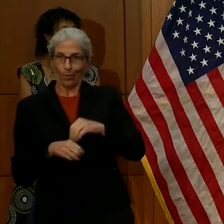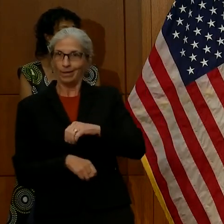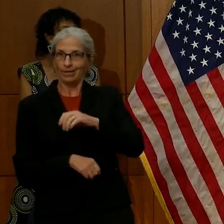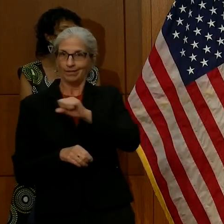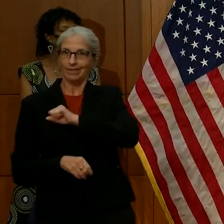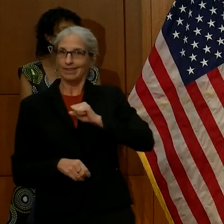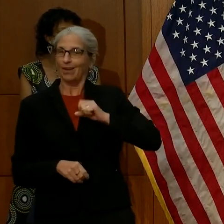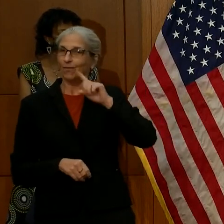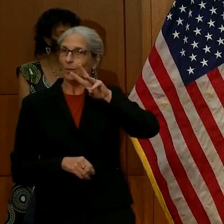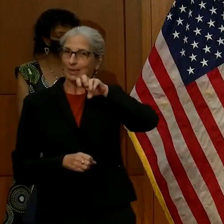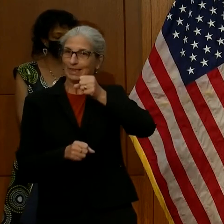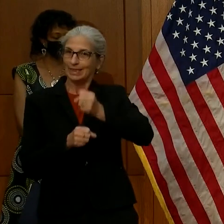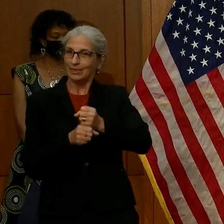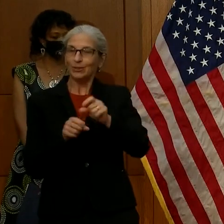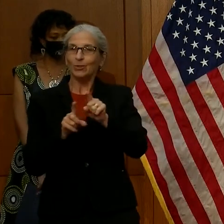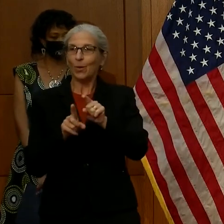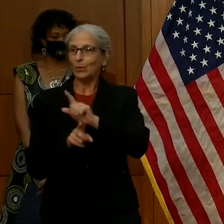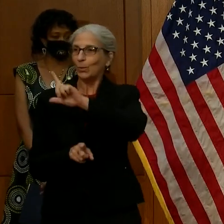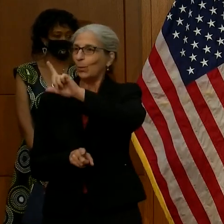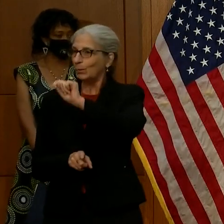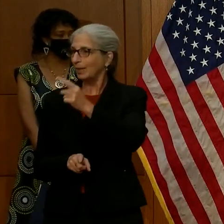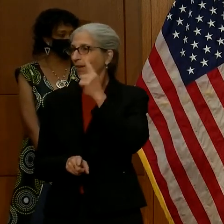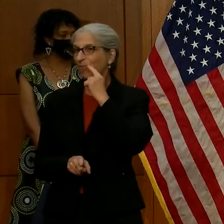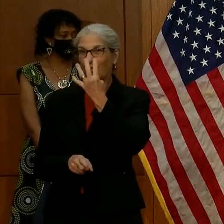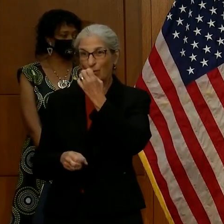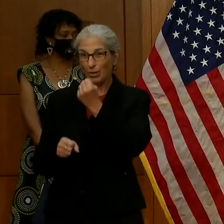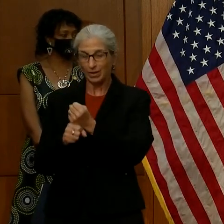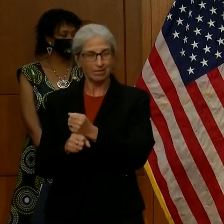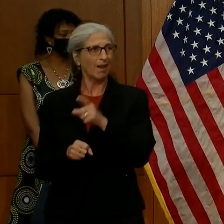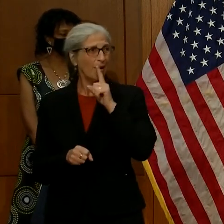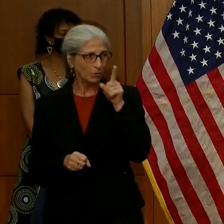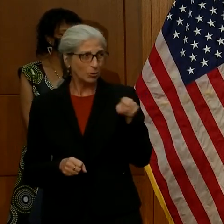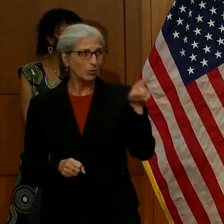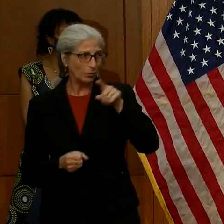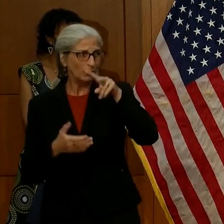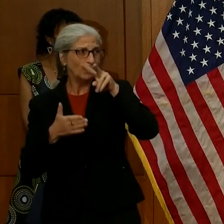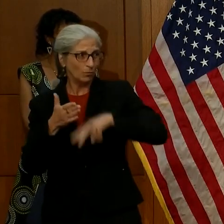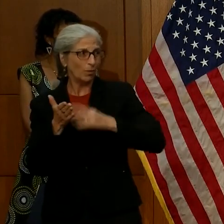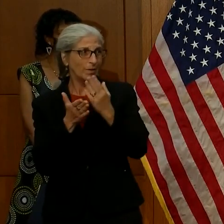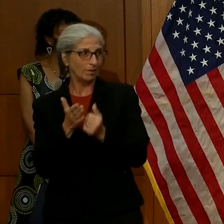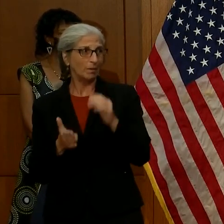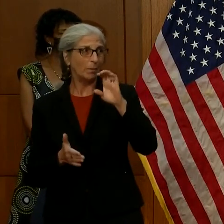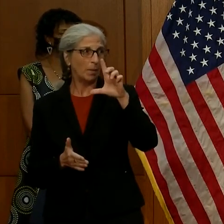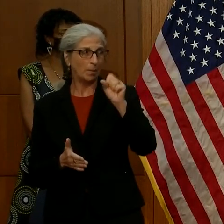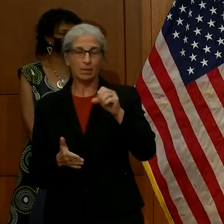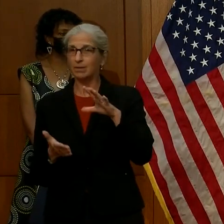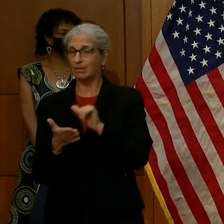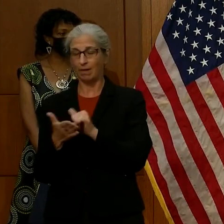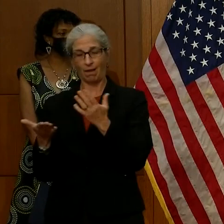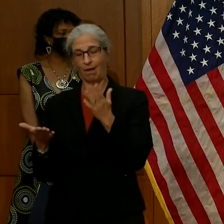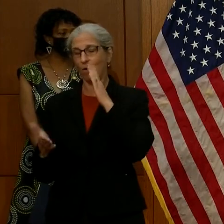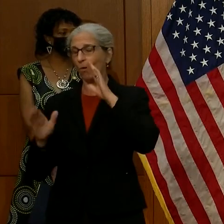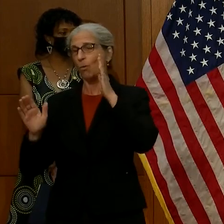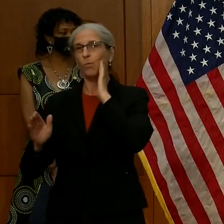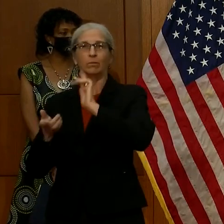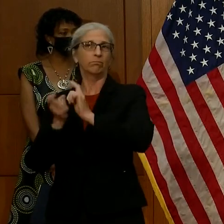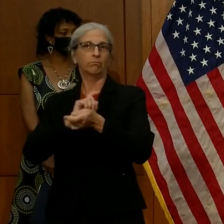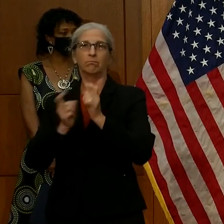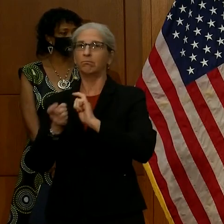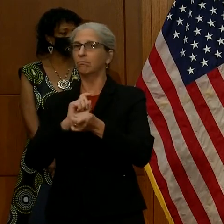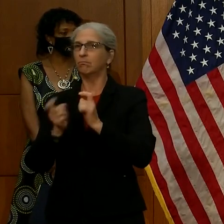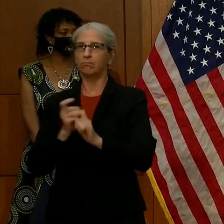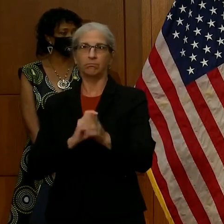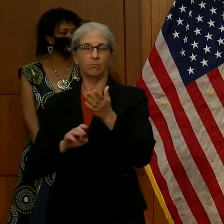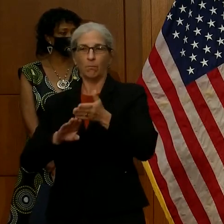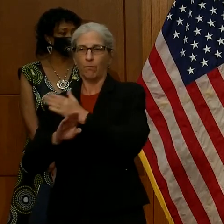for four years. And I'm sure you've read some of these bills, but there are a lot of can be a lot of variations and changes. And